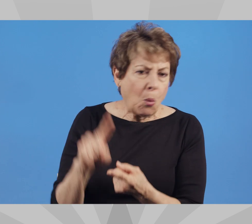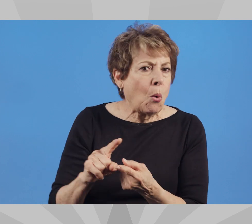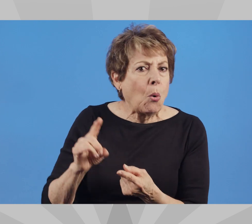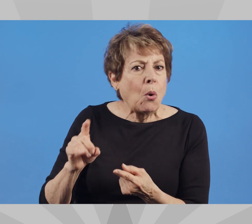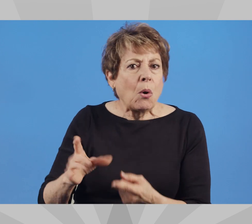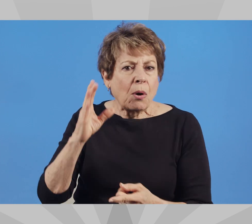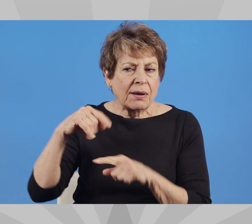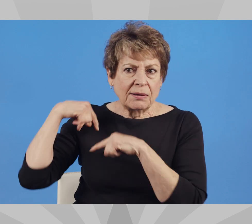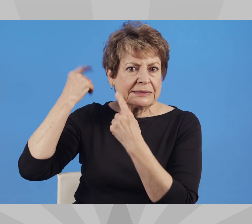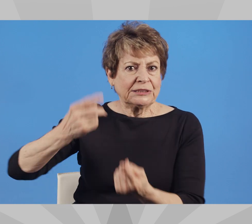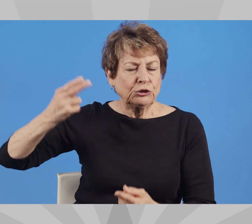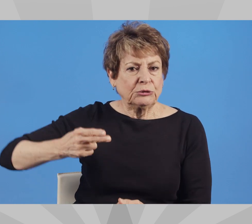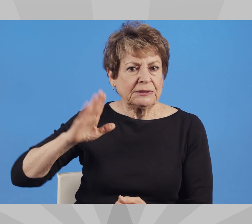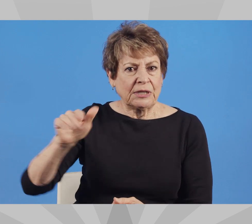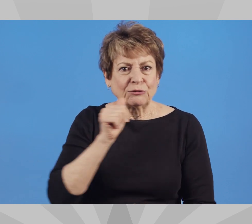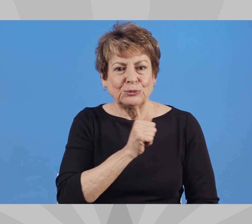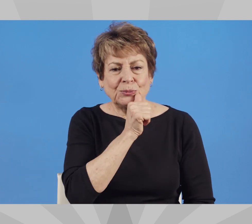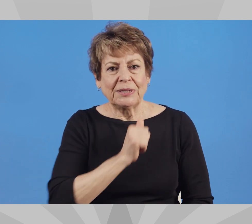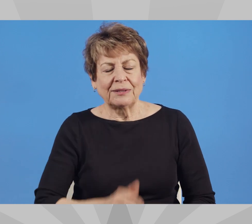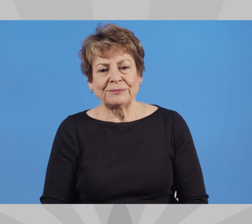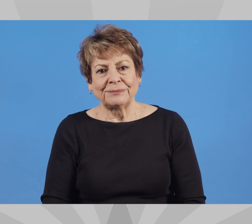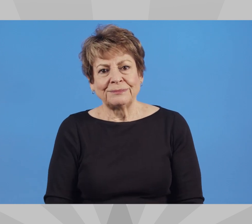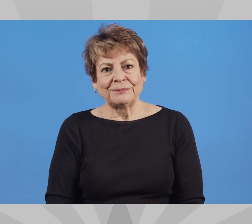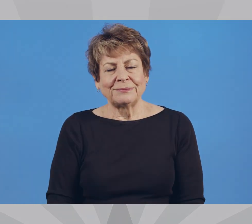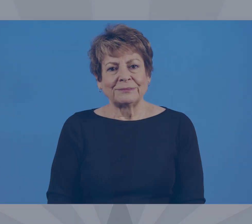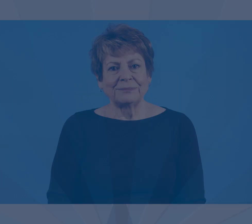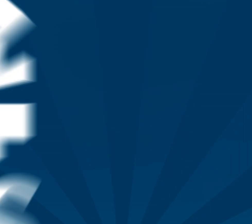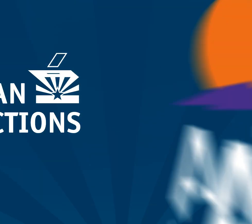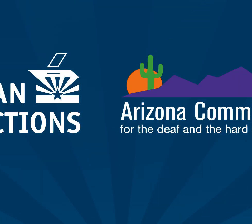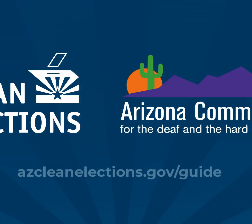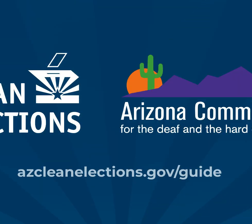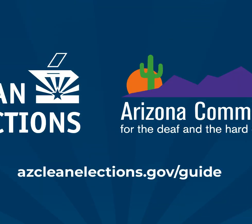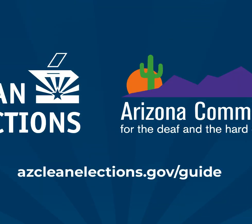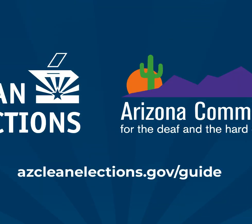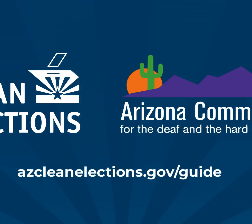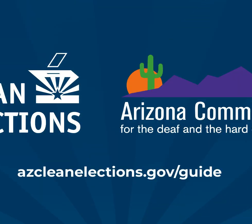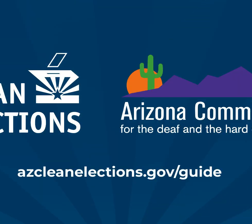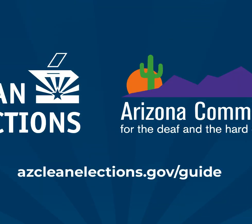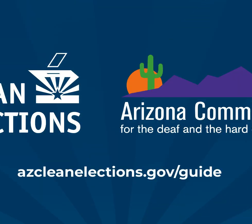magistrate án You